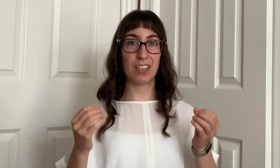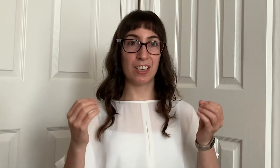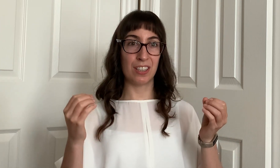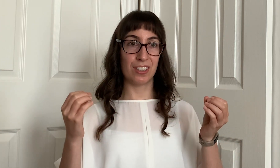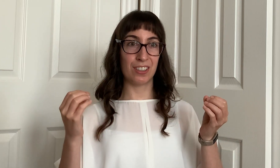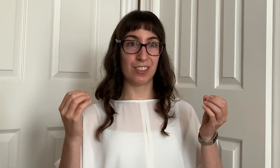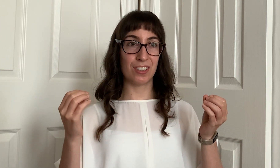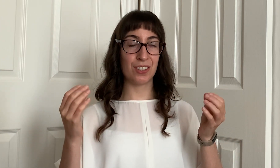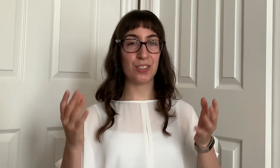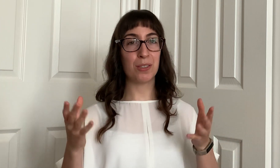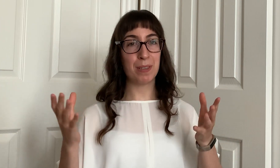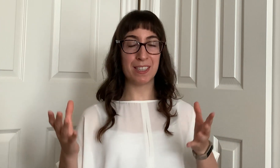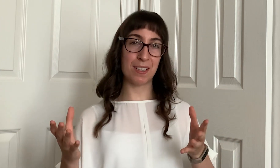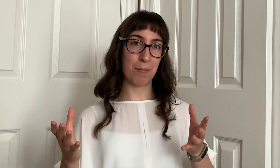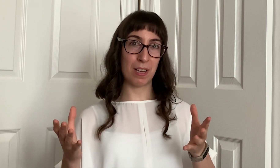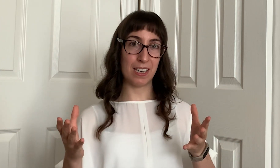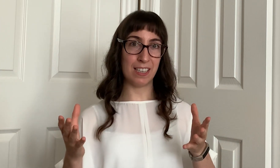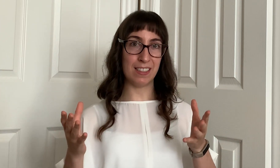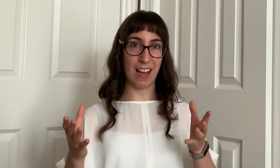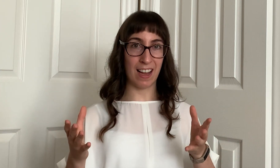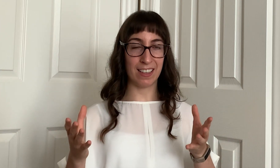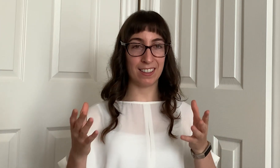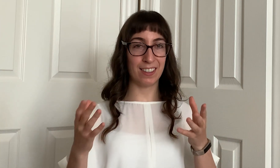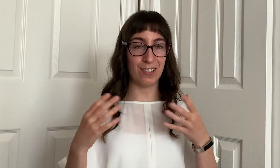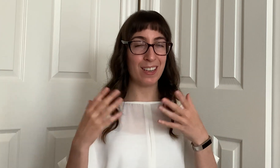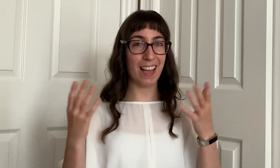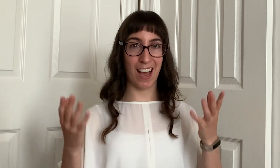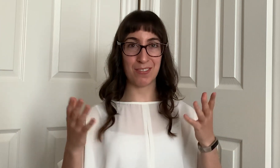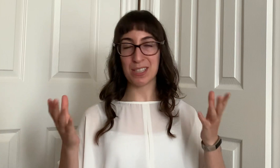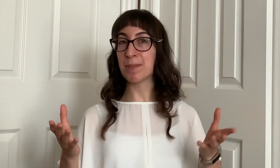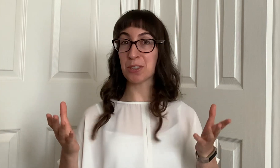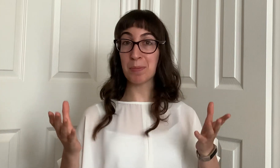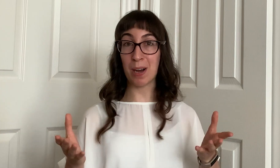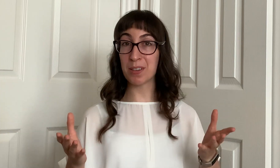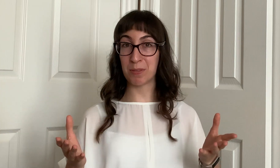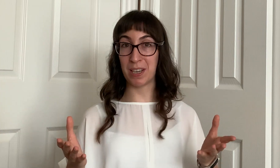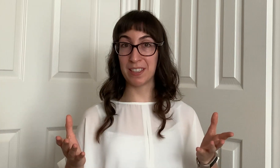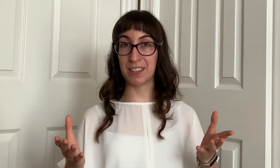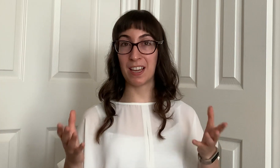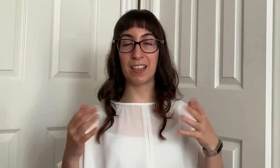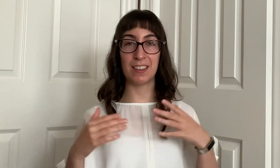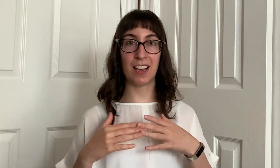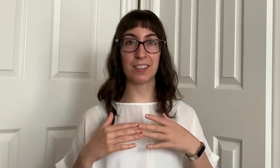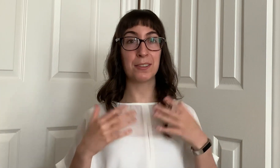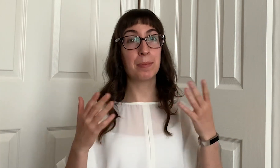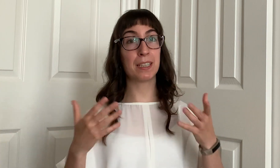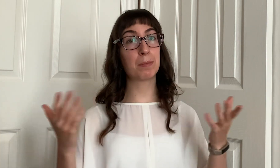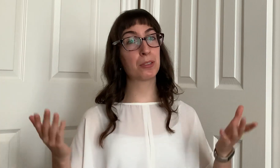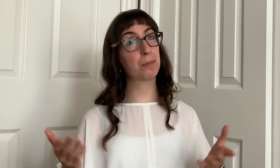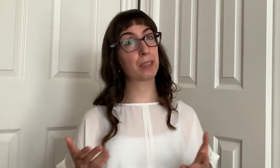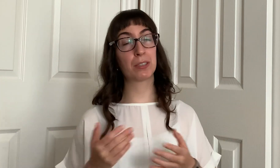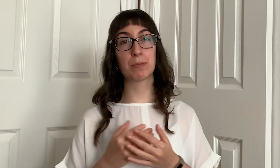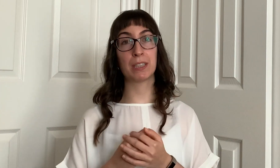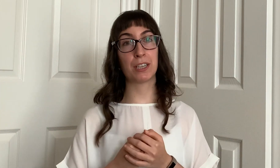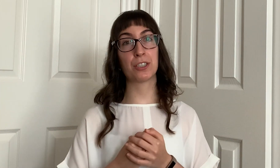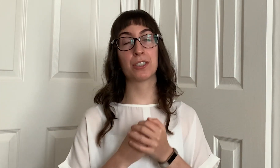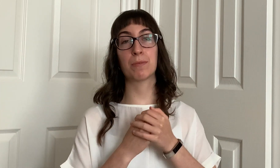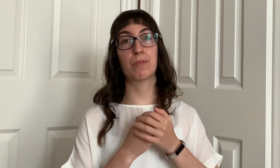again should be somebody that you have a special bond with and that you'll be able to build a relationship